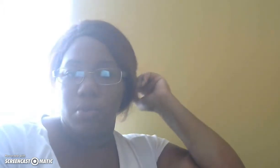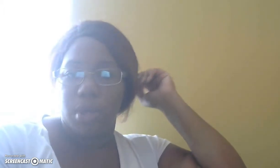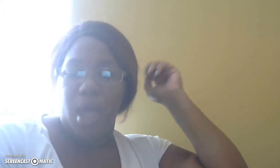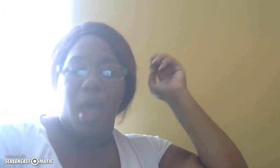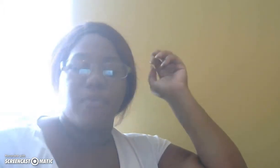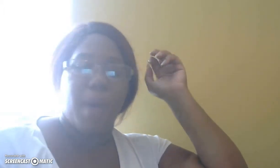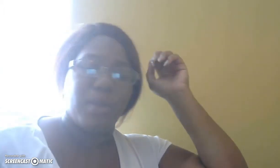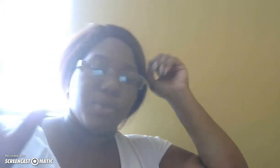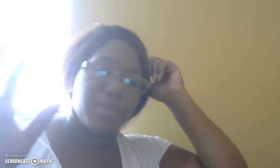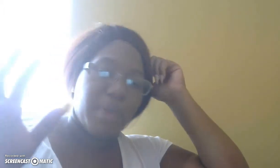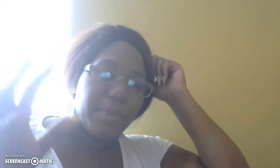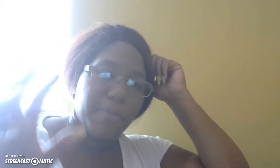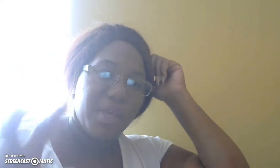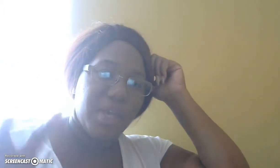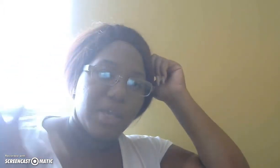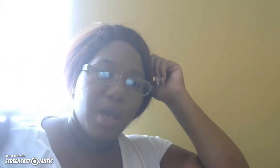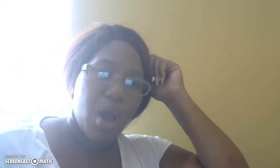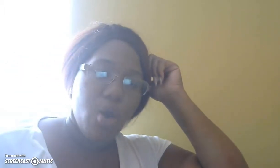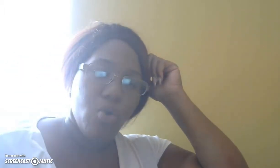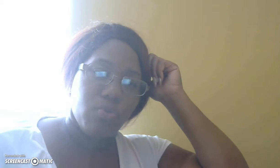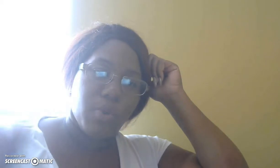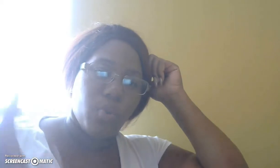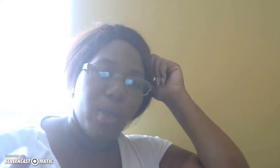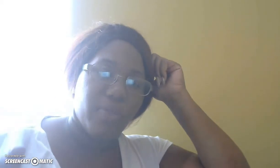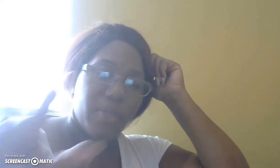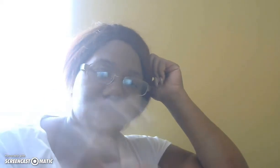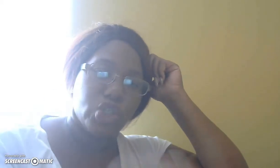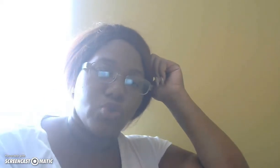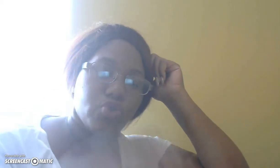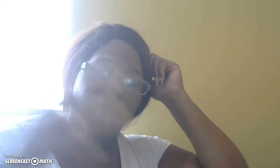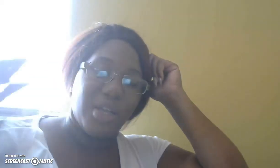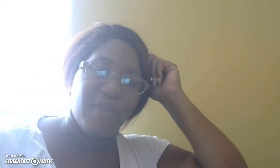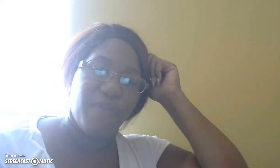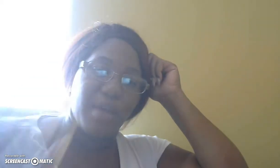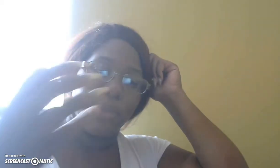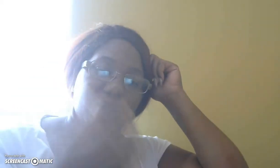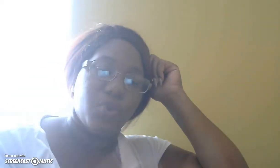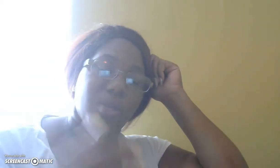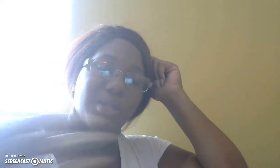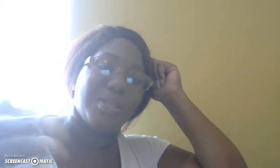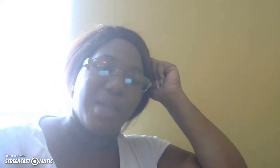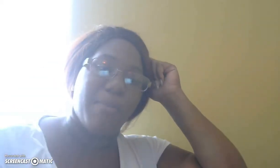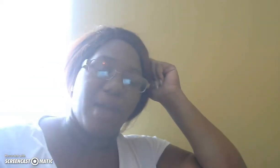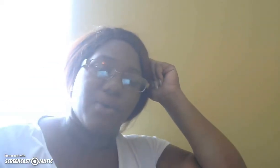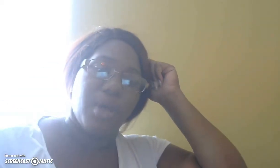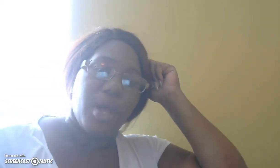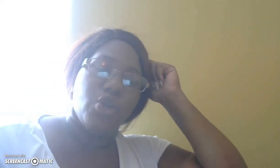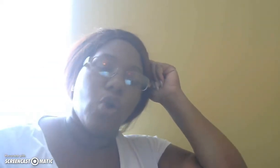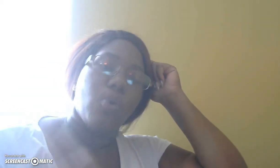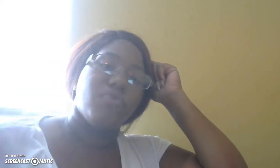everybody wants to be able to be home with their children and their family and doing the things that matter no one